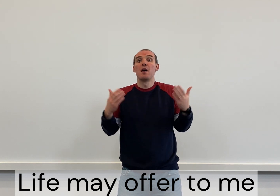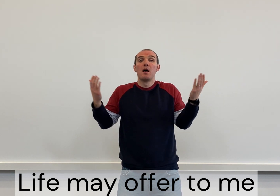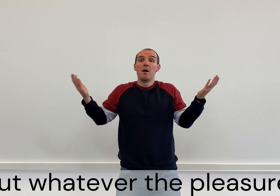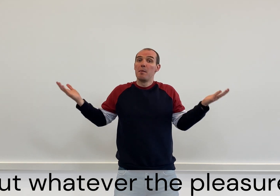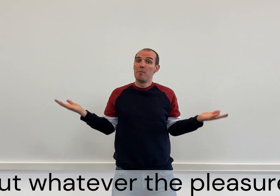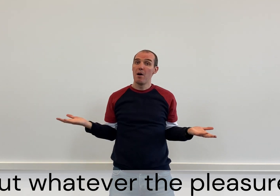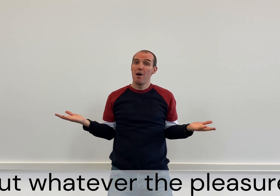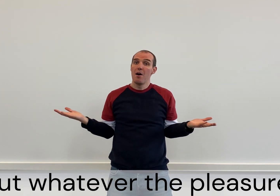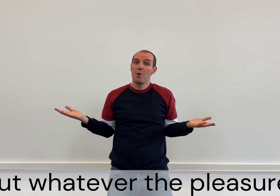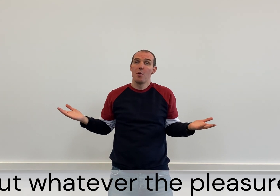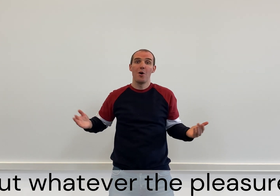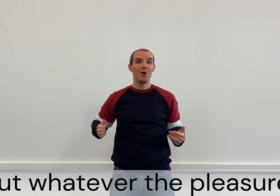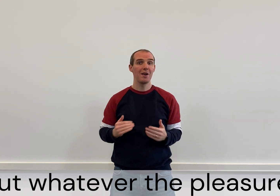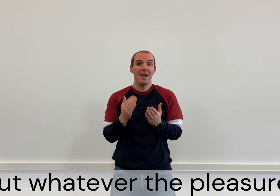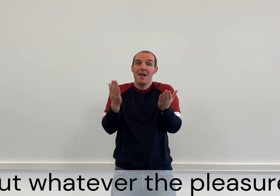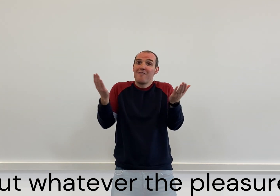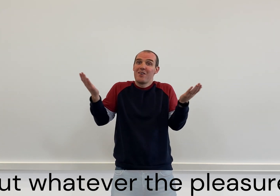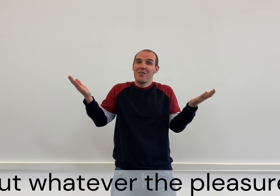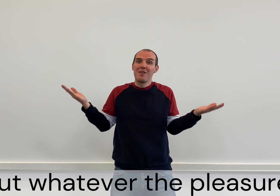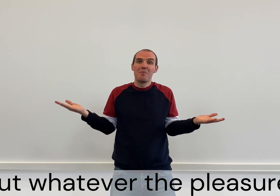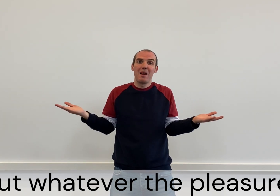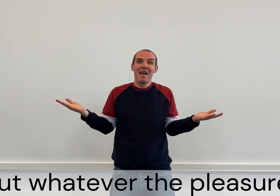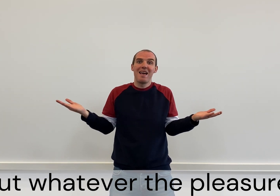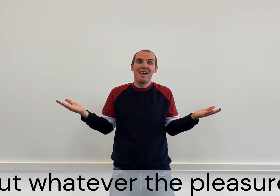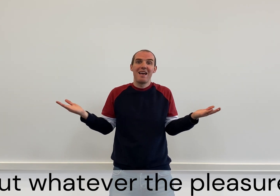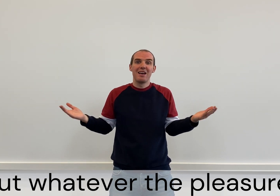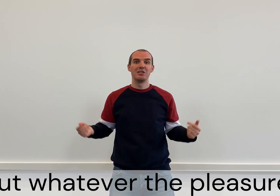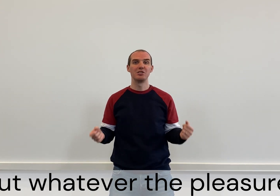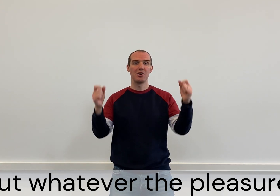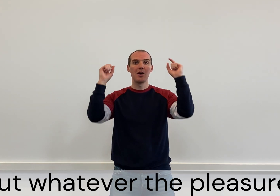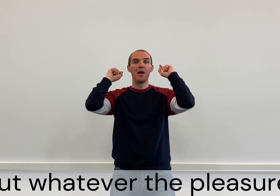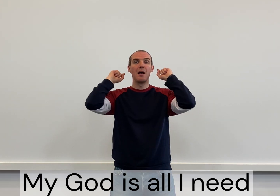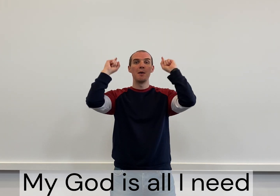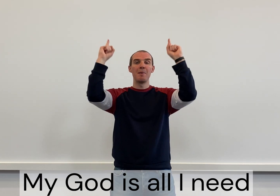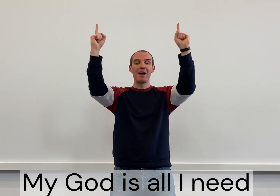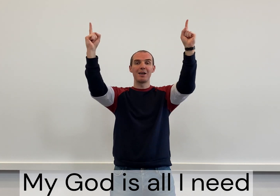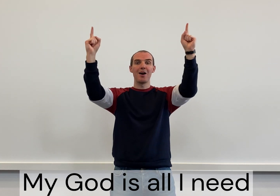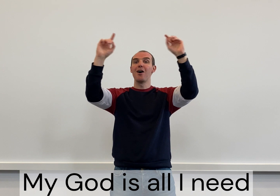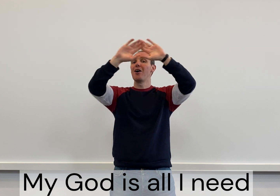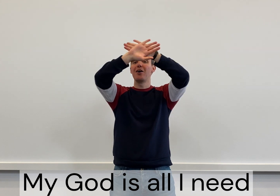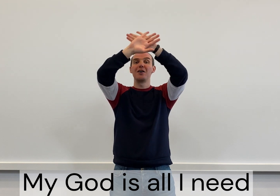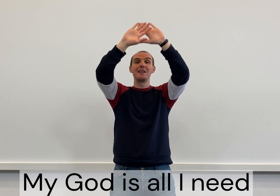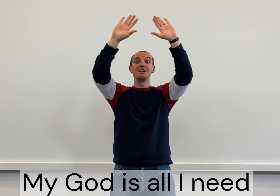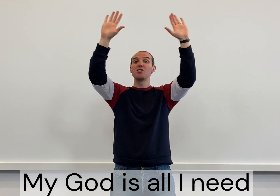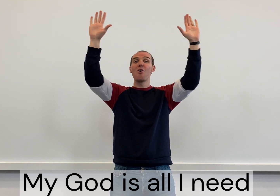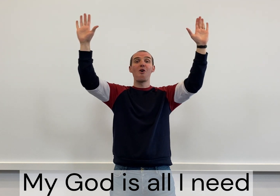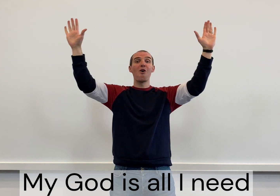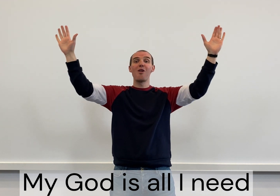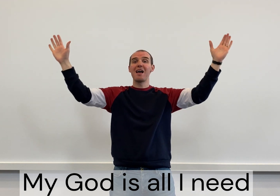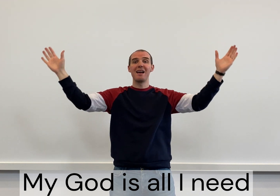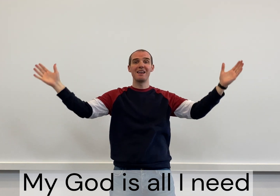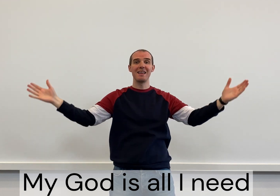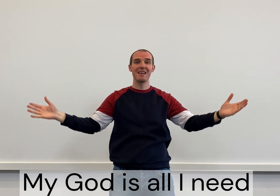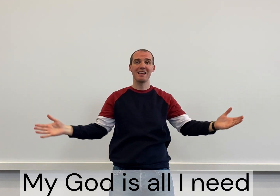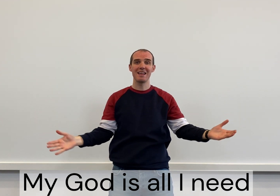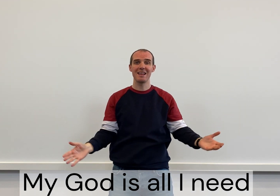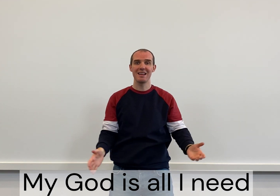But whatever the pleasure, my God is all I need.